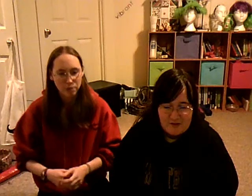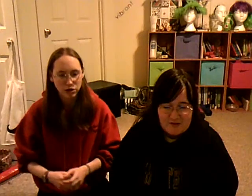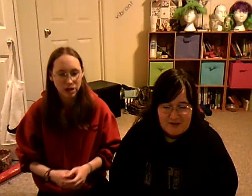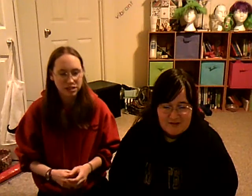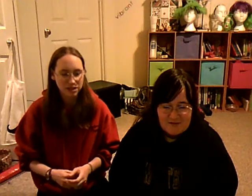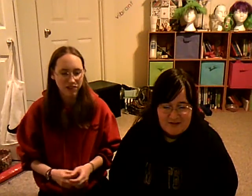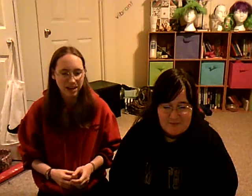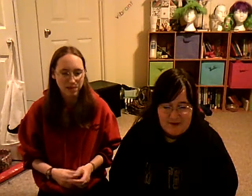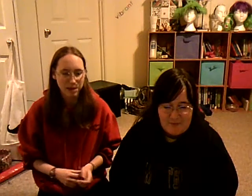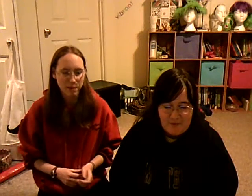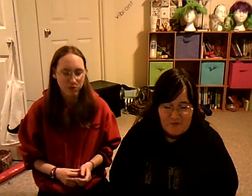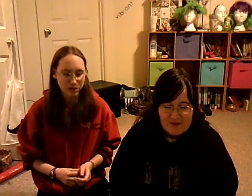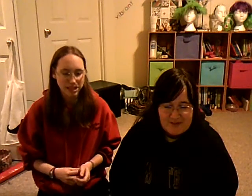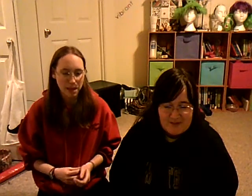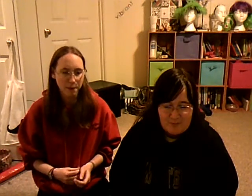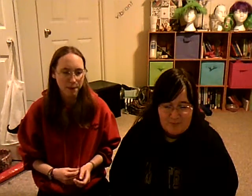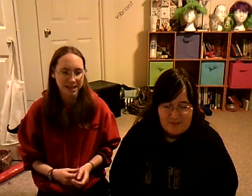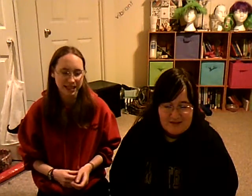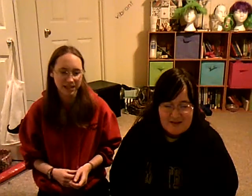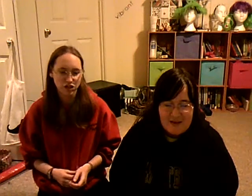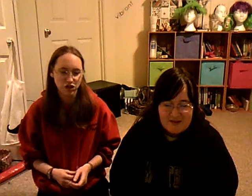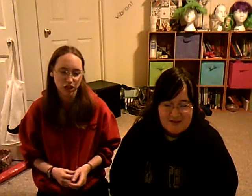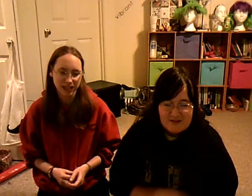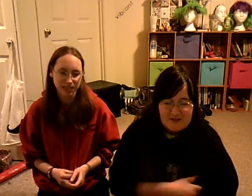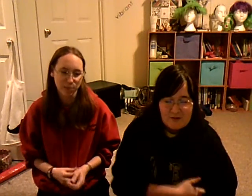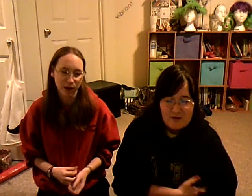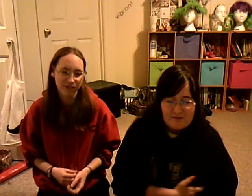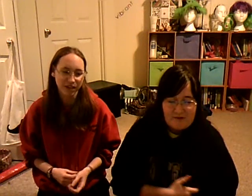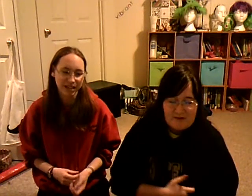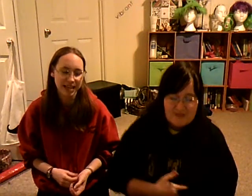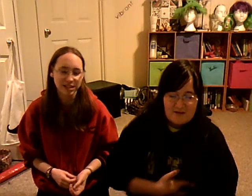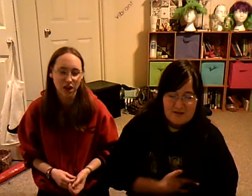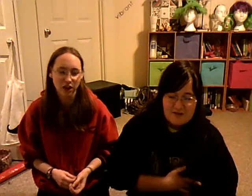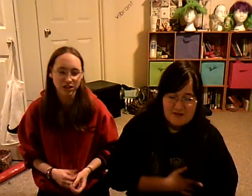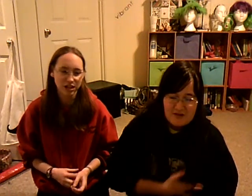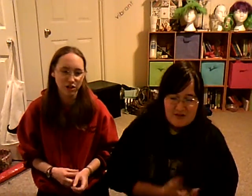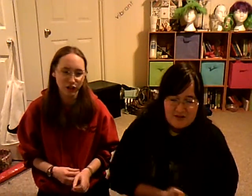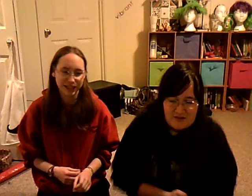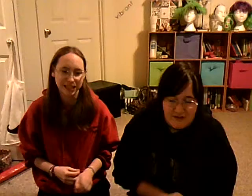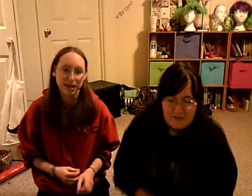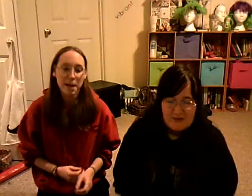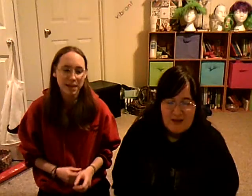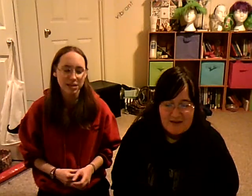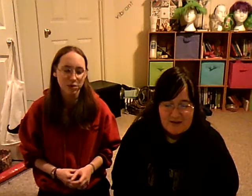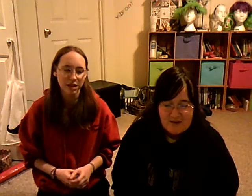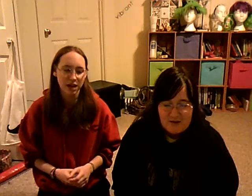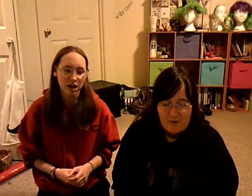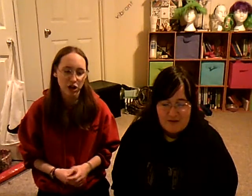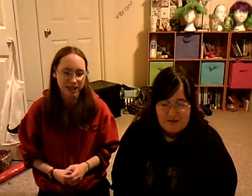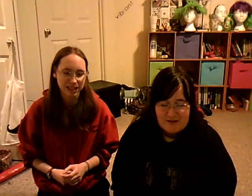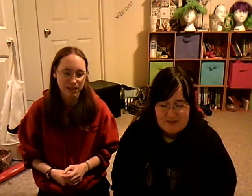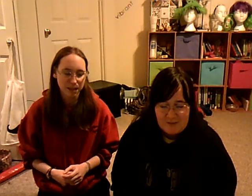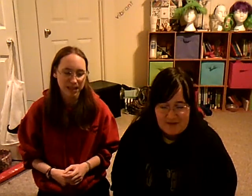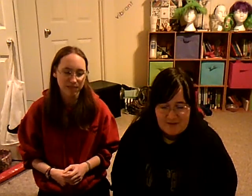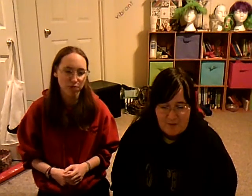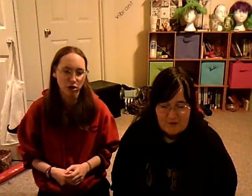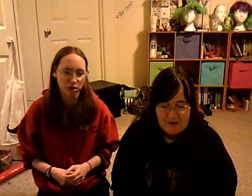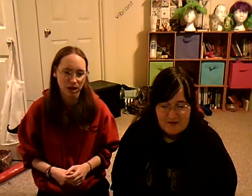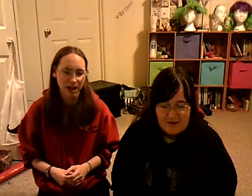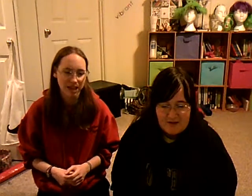Protons in fact are made up of three separate pieces. It just gets more confusing as our knowledge increases. But that is what a cork is as a piece of a protodon. They